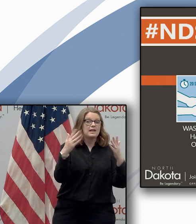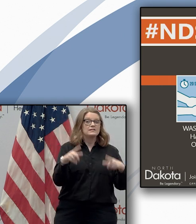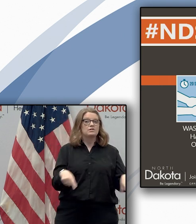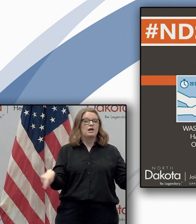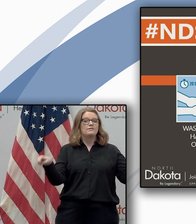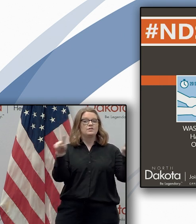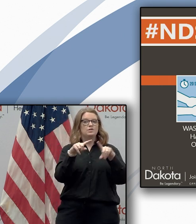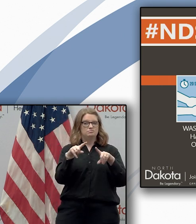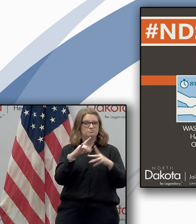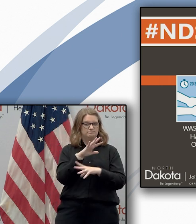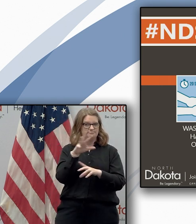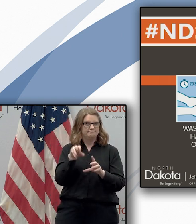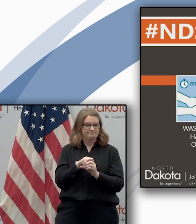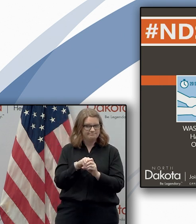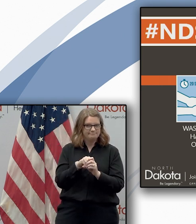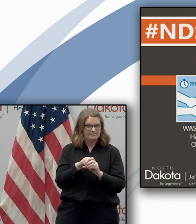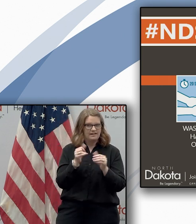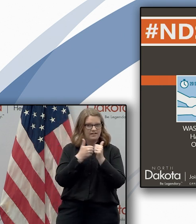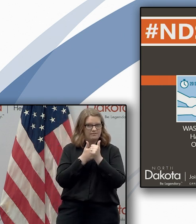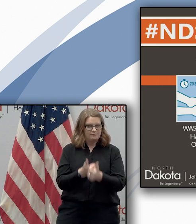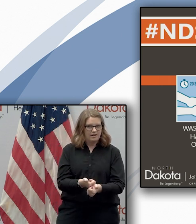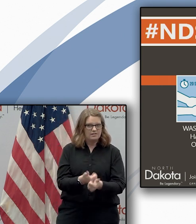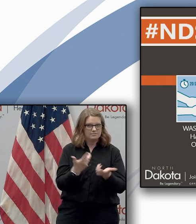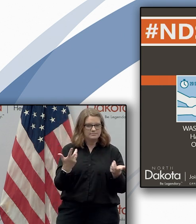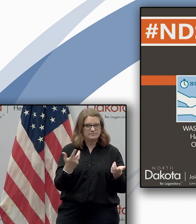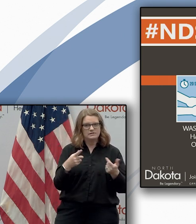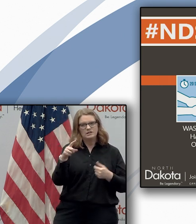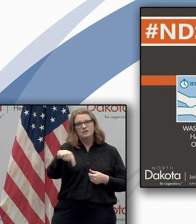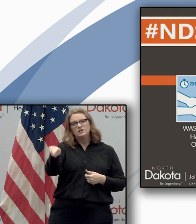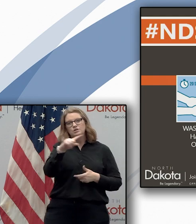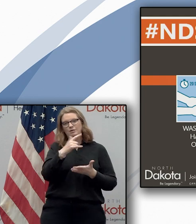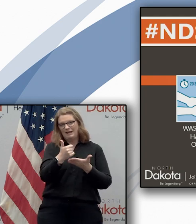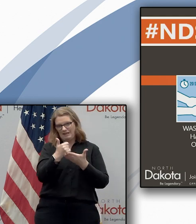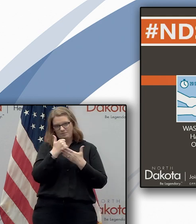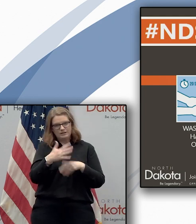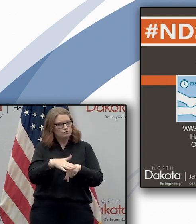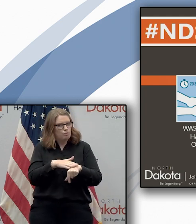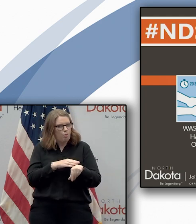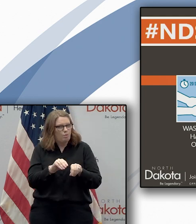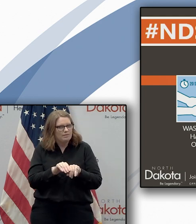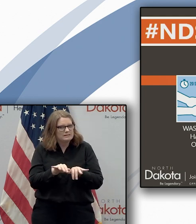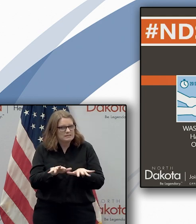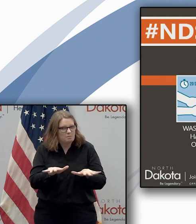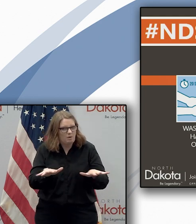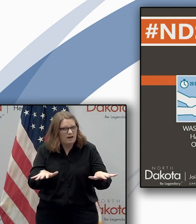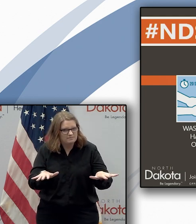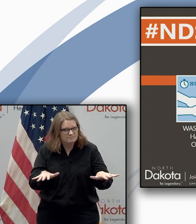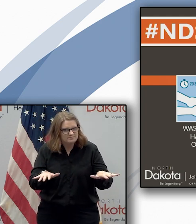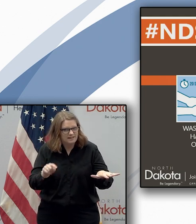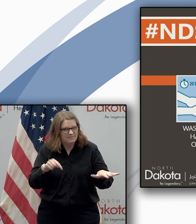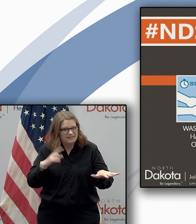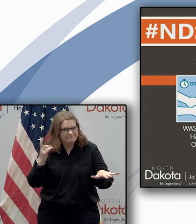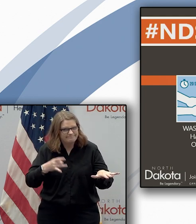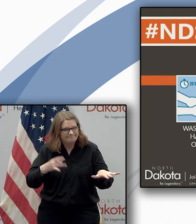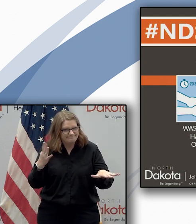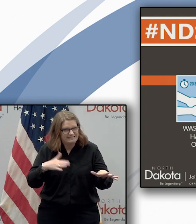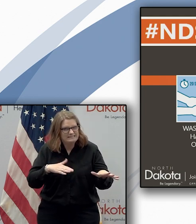that participate and do this because you are helping us slow the spread of this deadly contagion